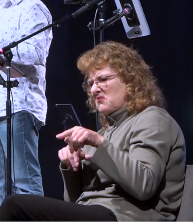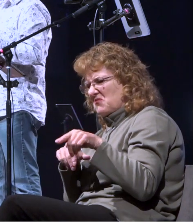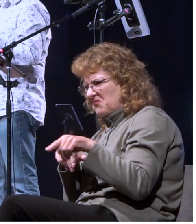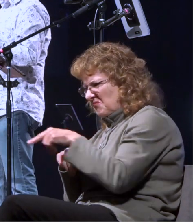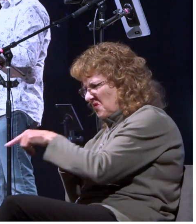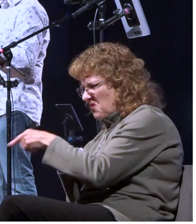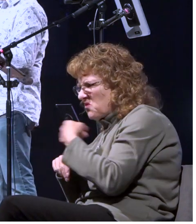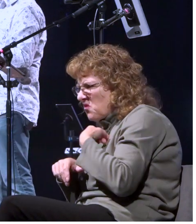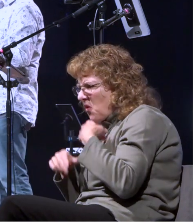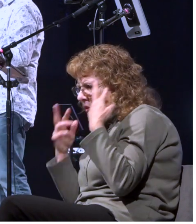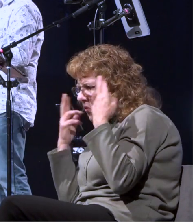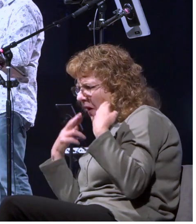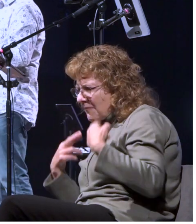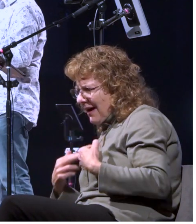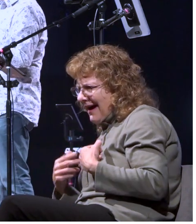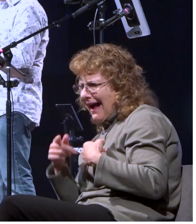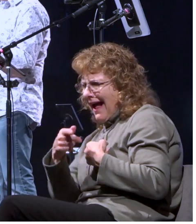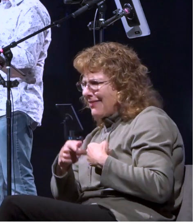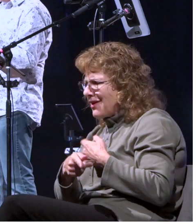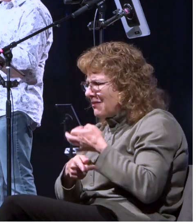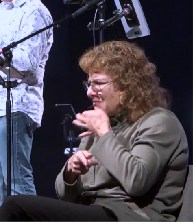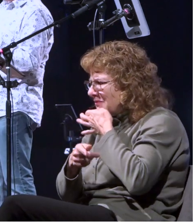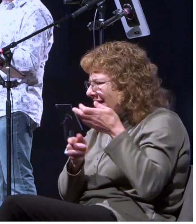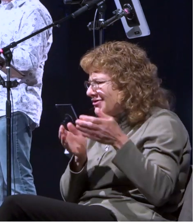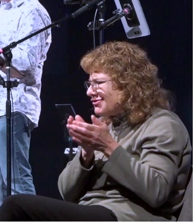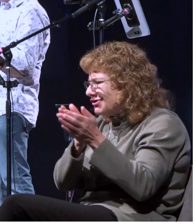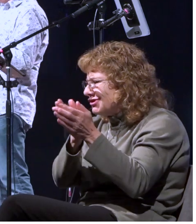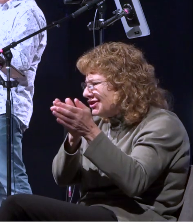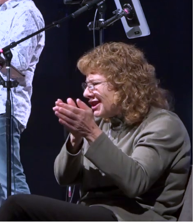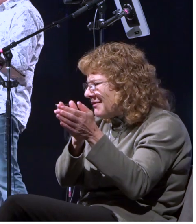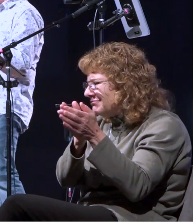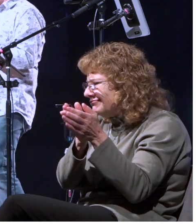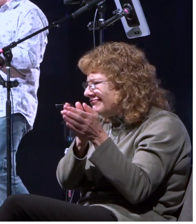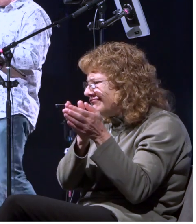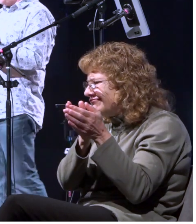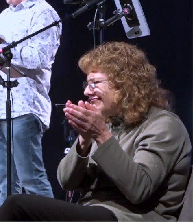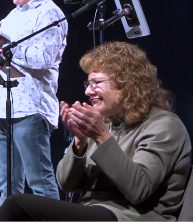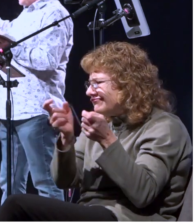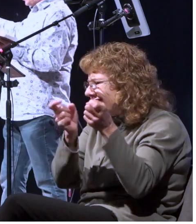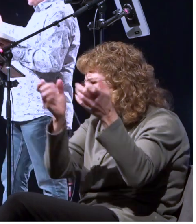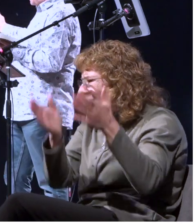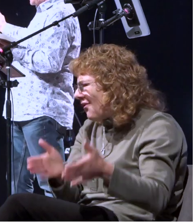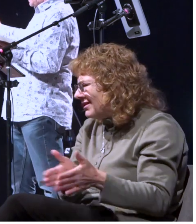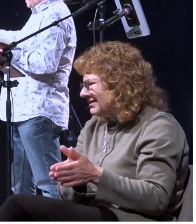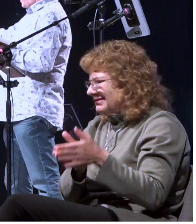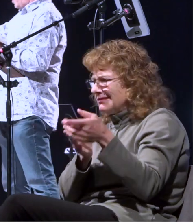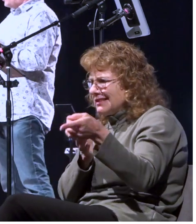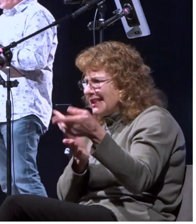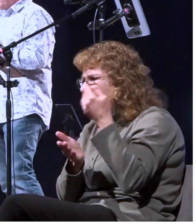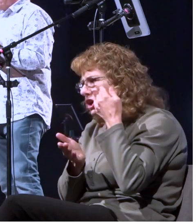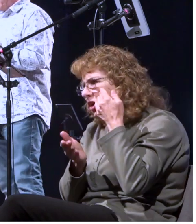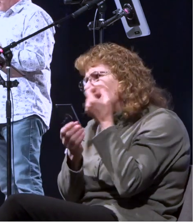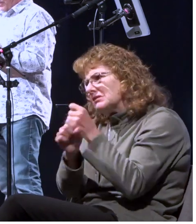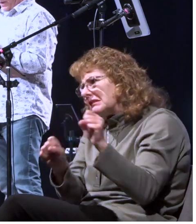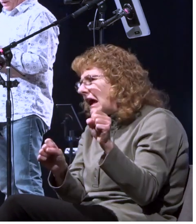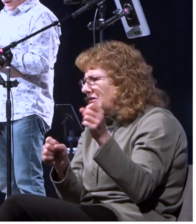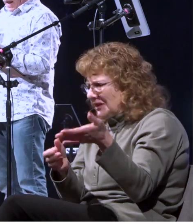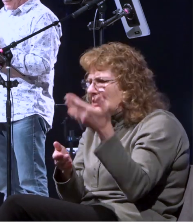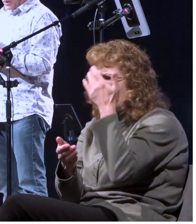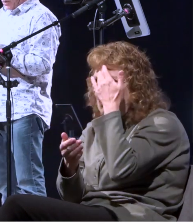these are the pros like you know this guy owns the ship if anybody's got a vested interest and is it going to be safe the owner certainly would be and the captain